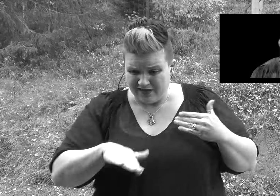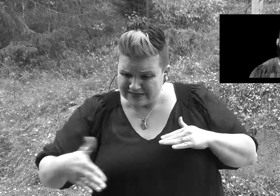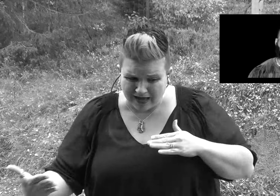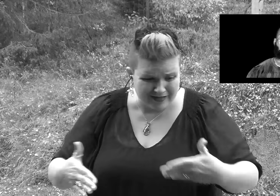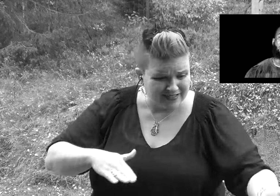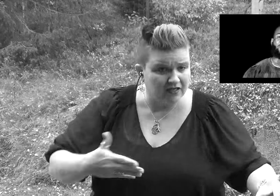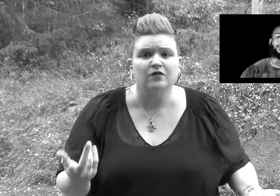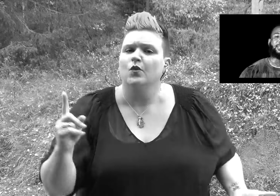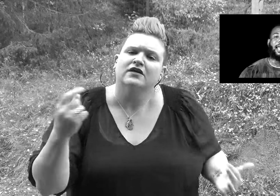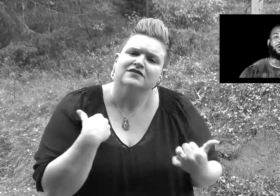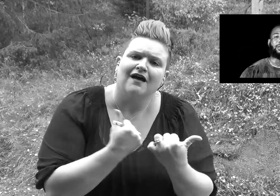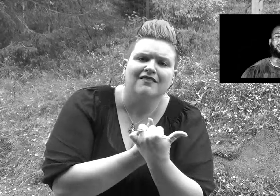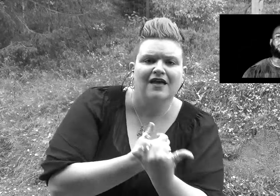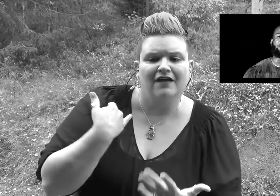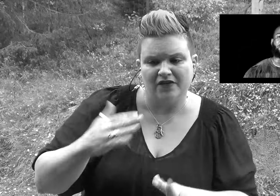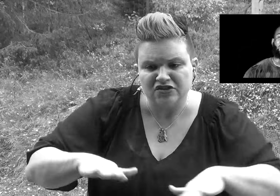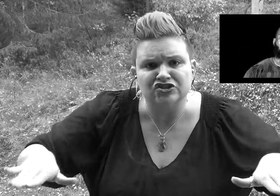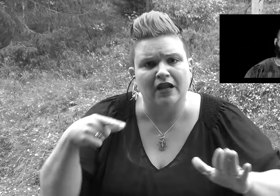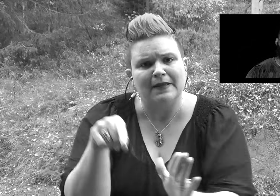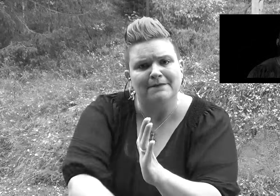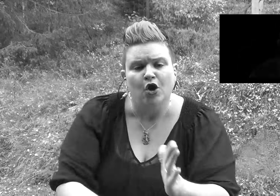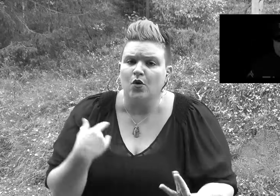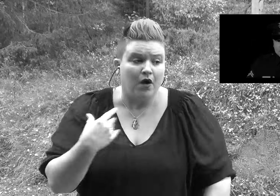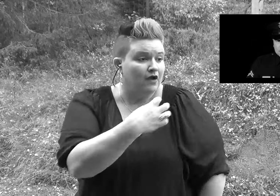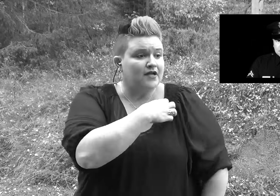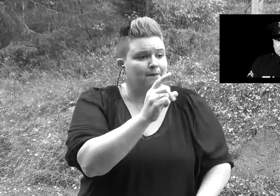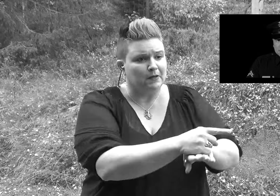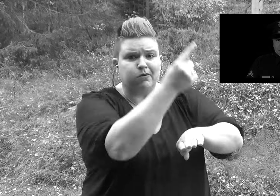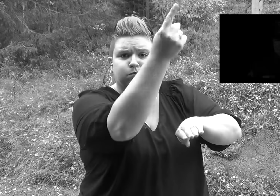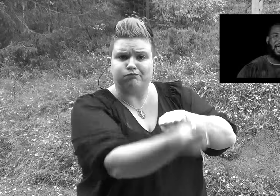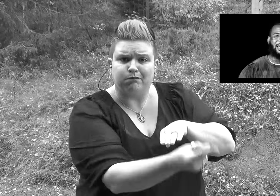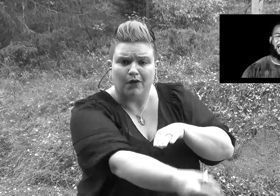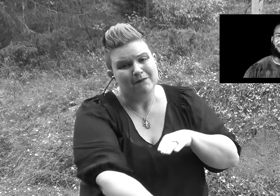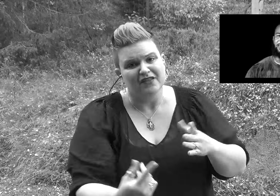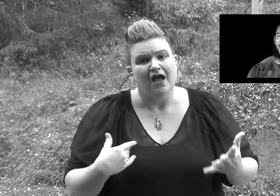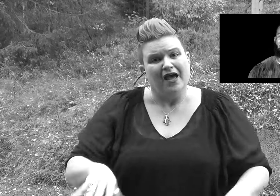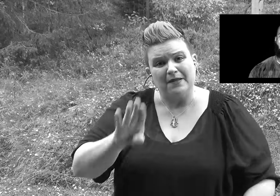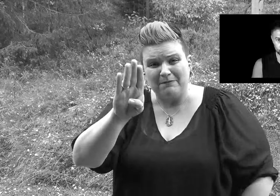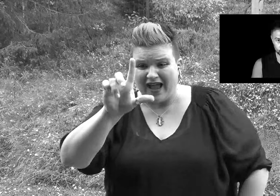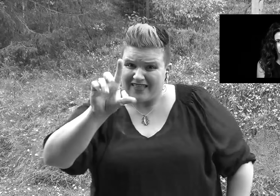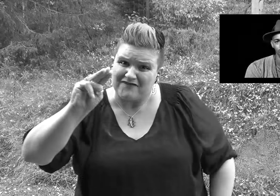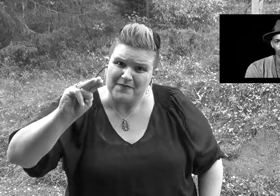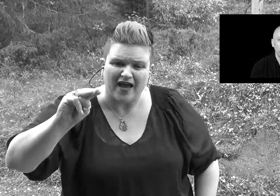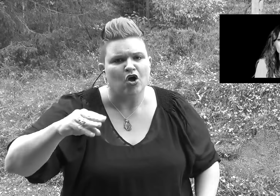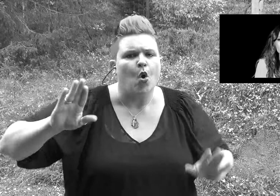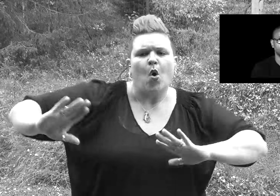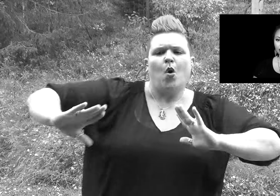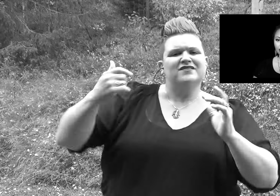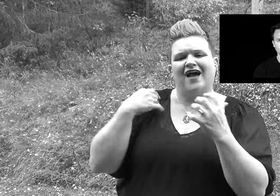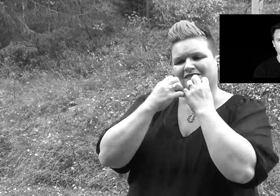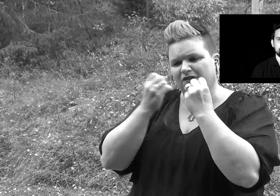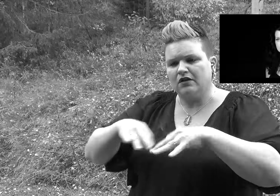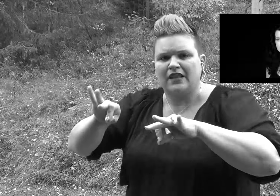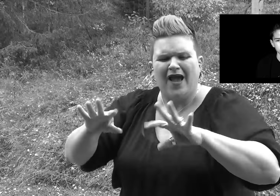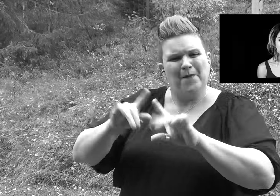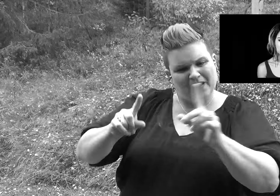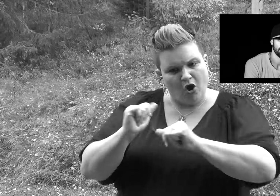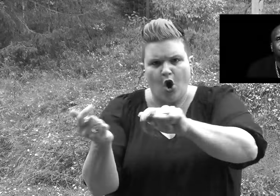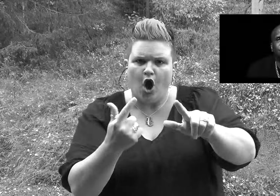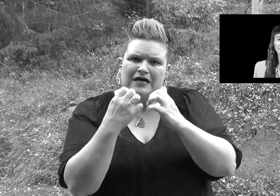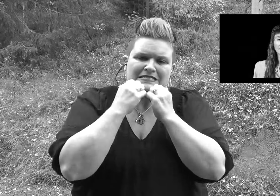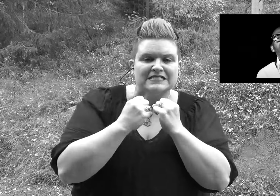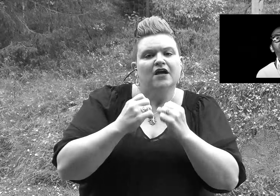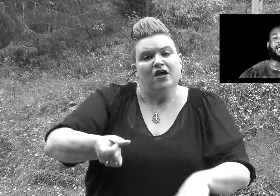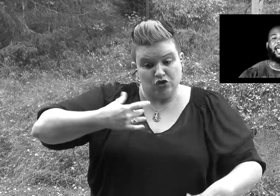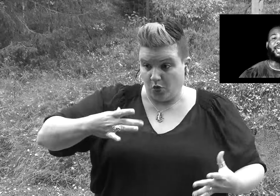Where's the love? When a child gets murdered or a cop gets knocked down Black lives, not now Everybody matter to me, all racist